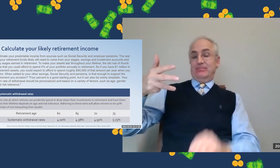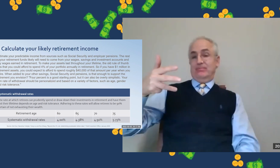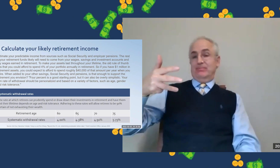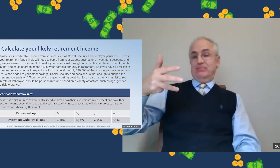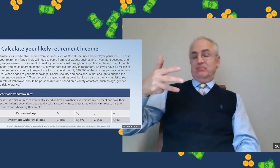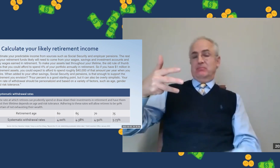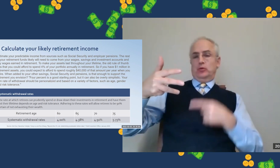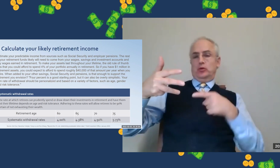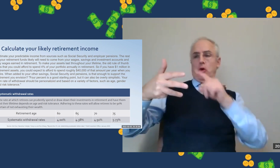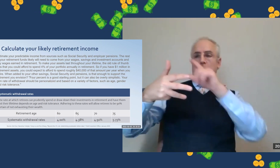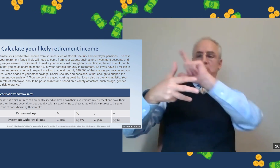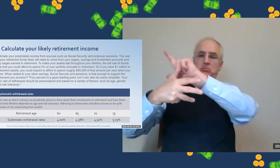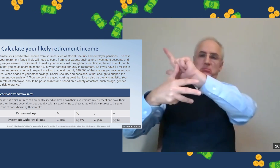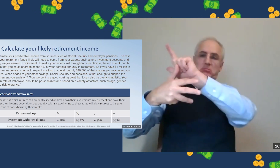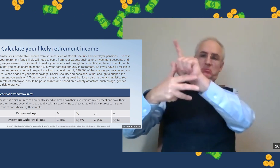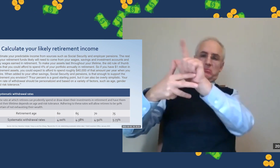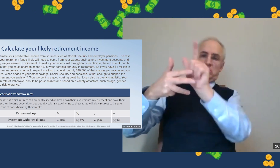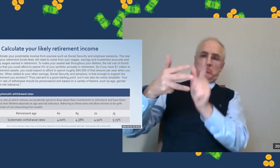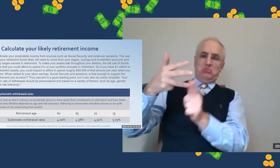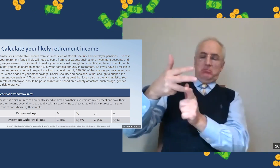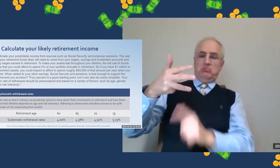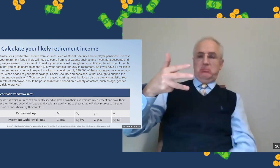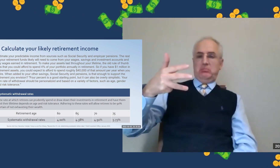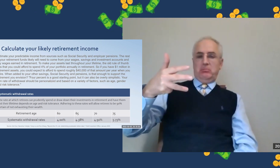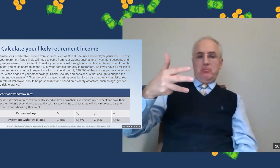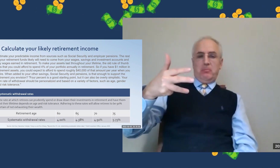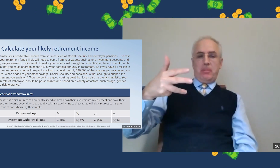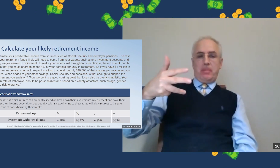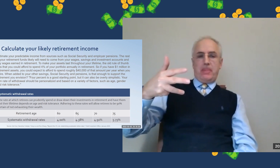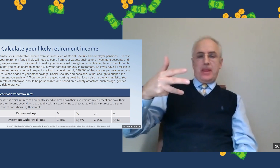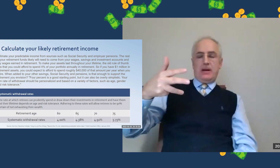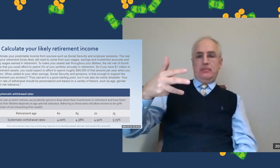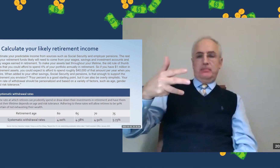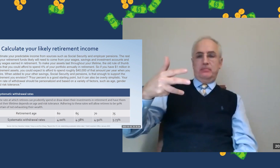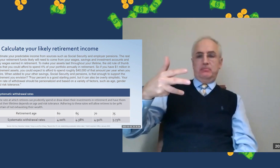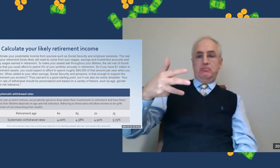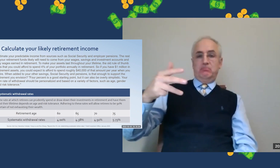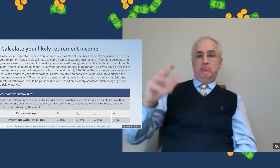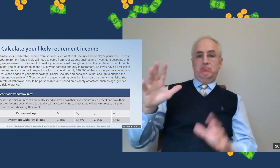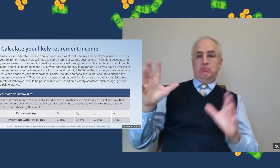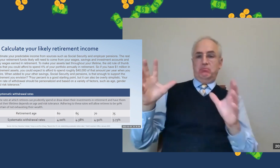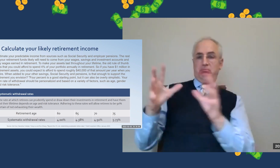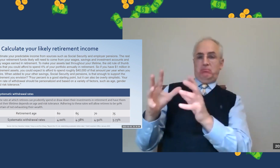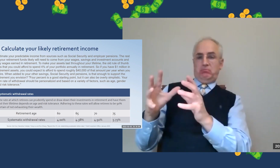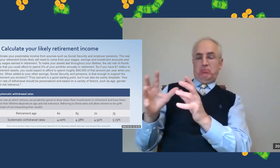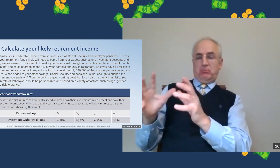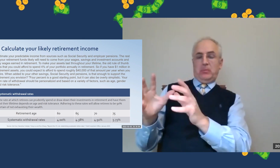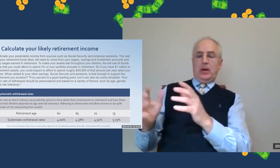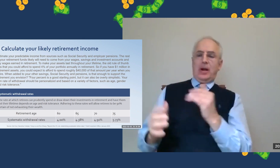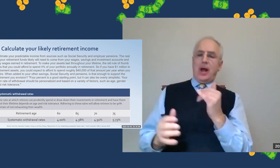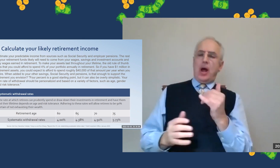And then the fourth one would be a source of savings. So here they are in order.